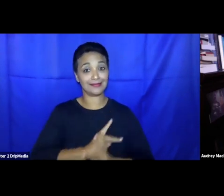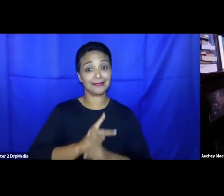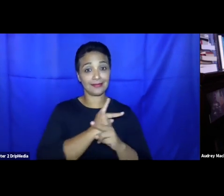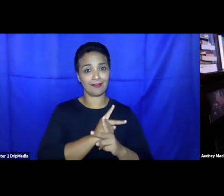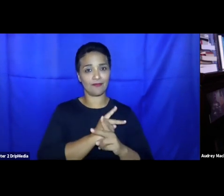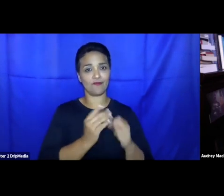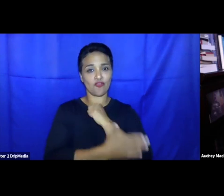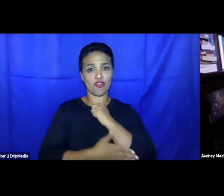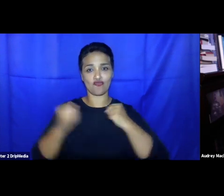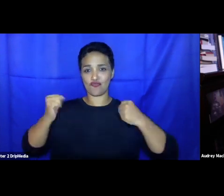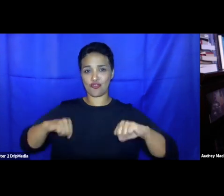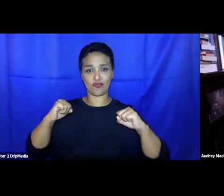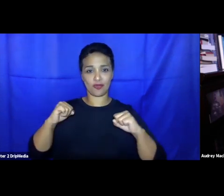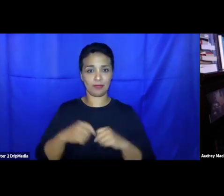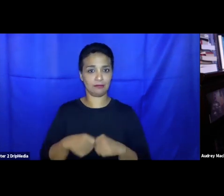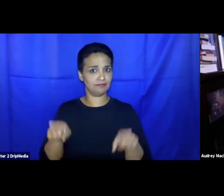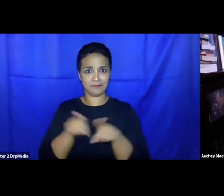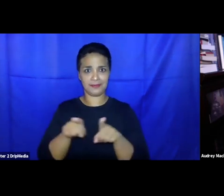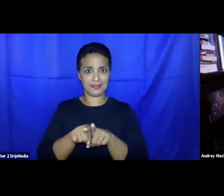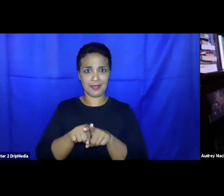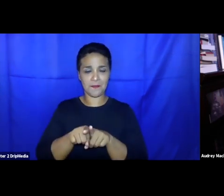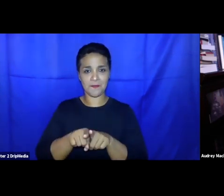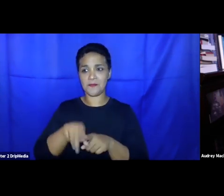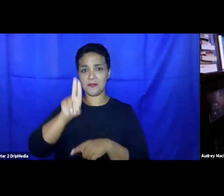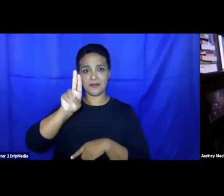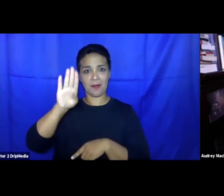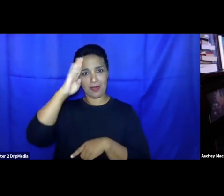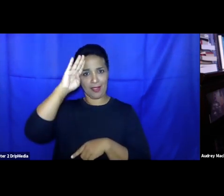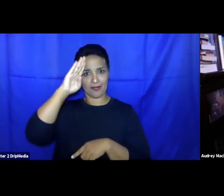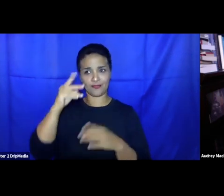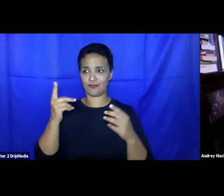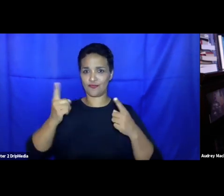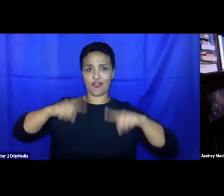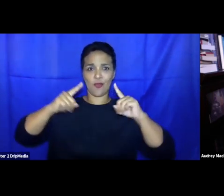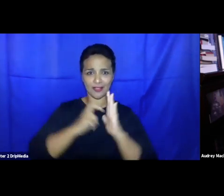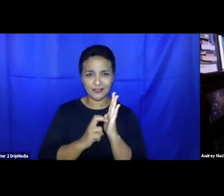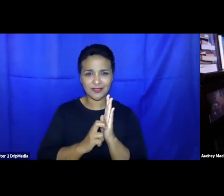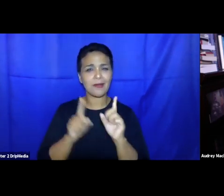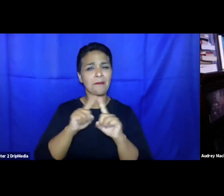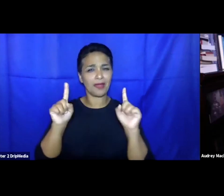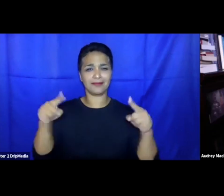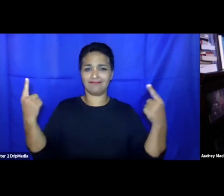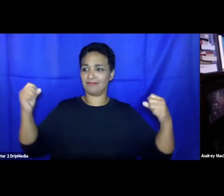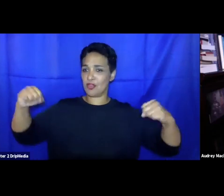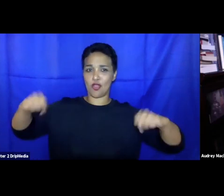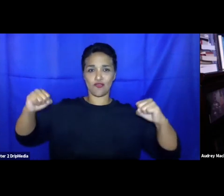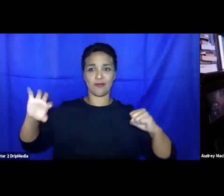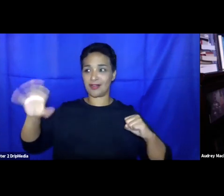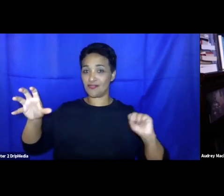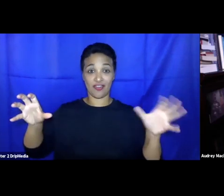much like the Dublin regulation, but it is bilateral. It is hard to frame in the language of solidarity